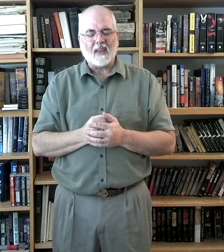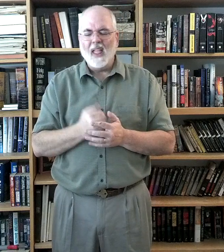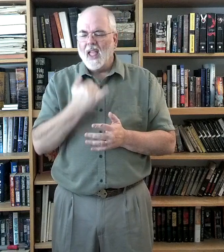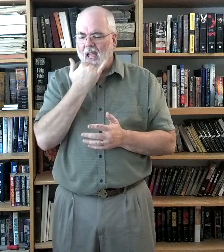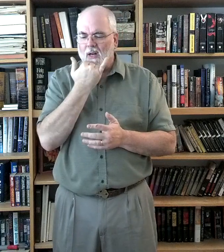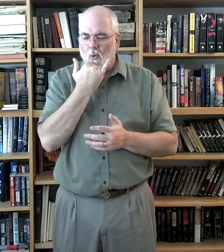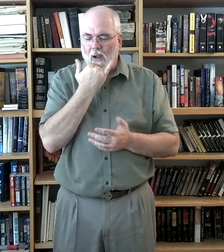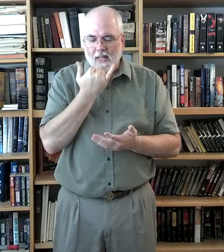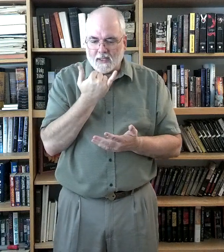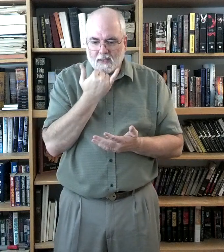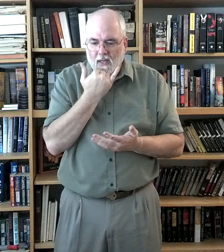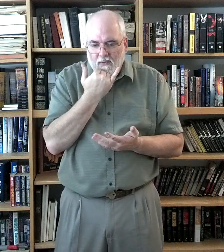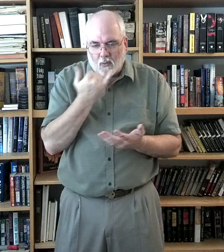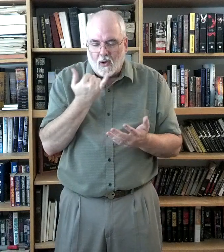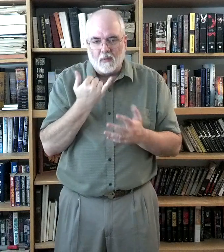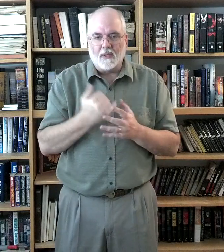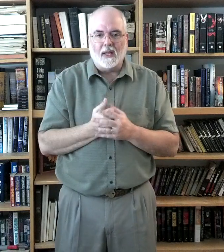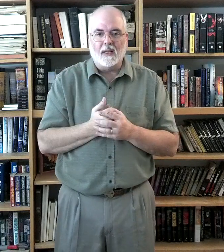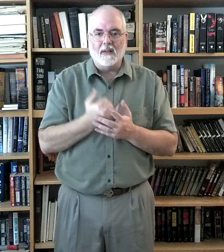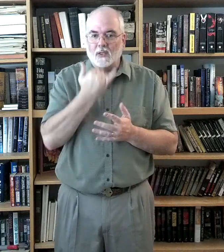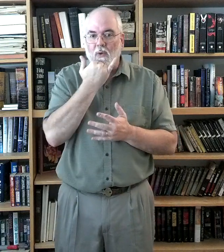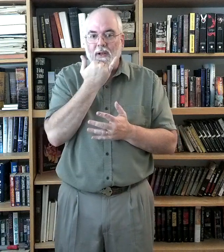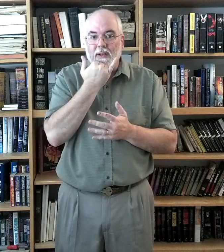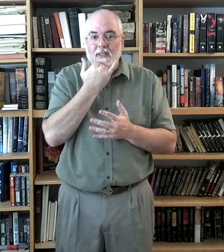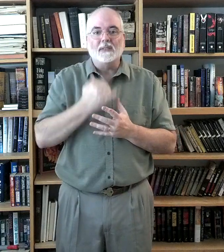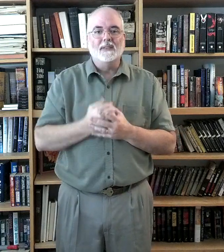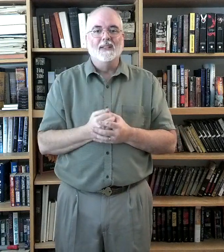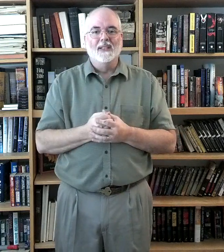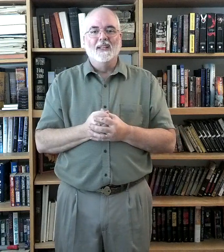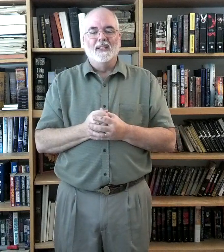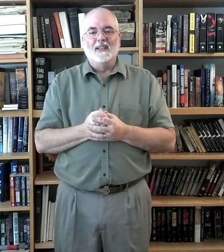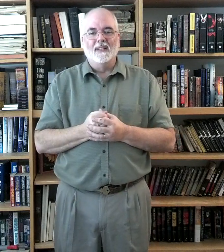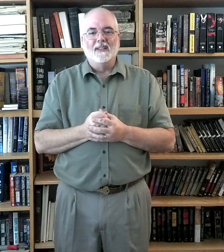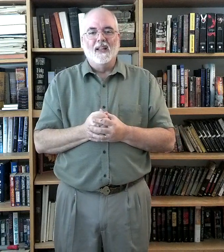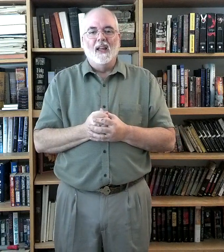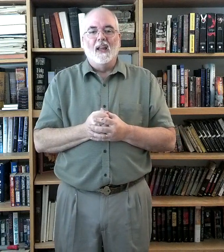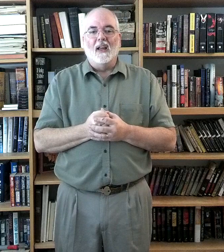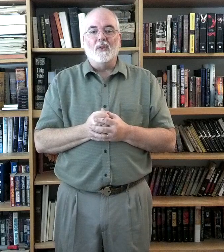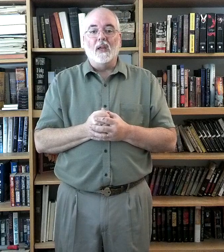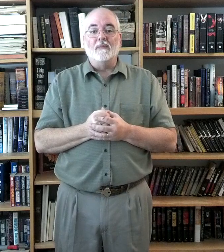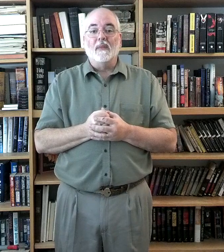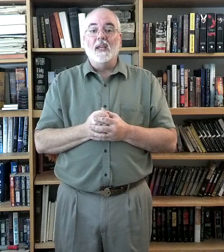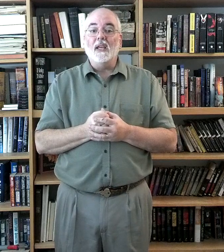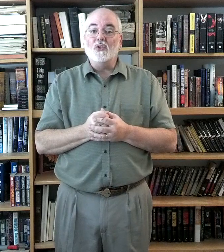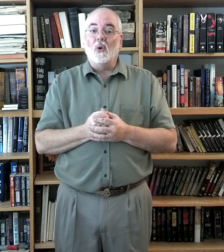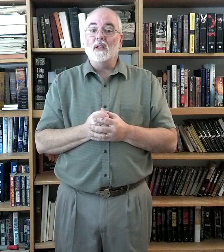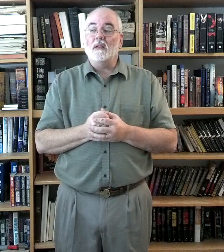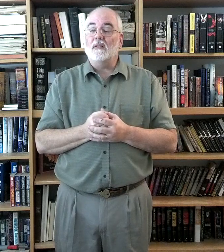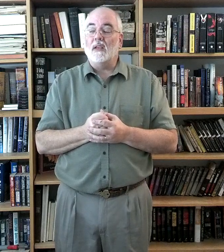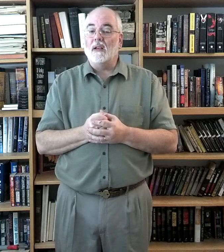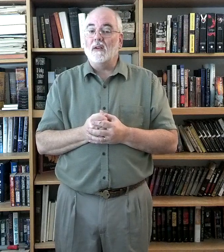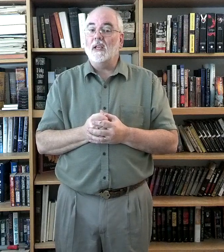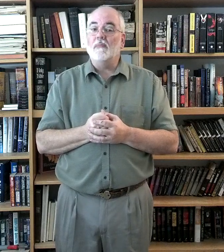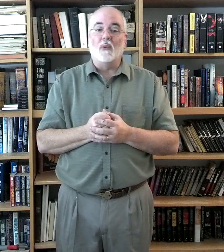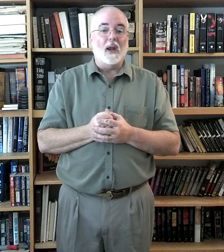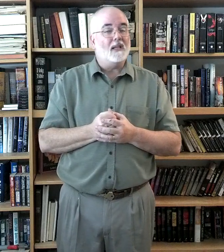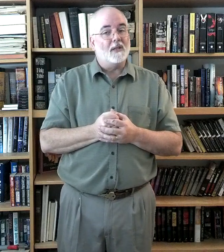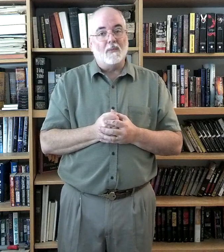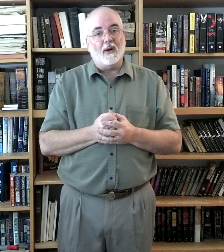I don't know why that's a sign for wrong, but that, that's what it is. Okay. He joins us here. He breaks the bread.